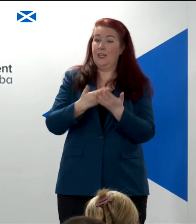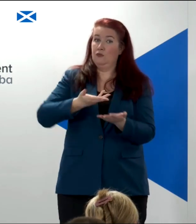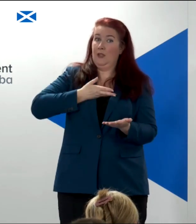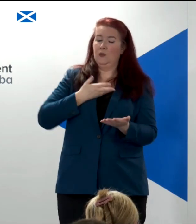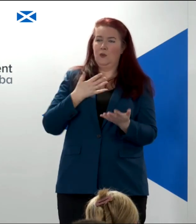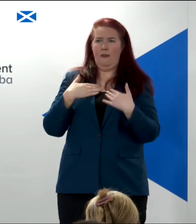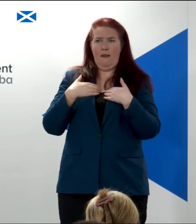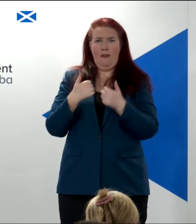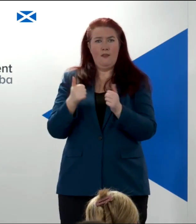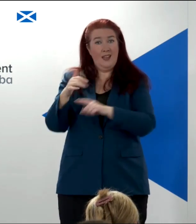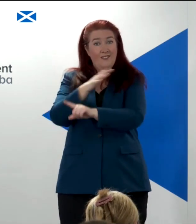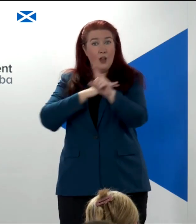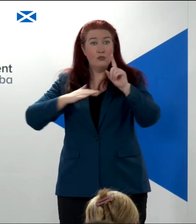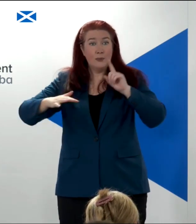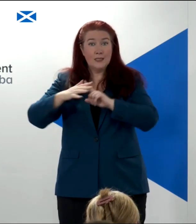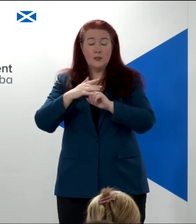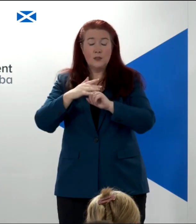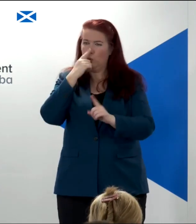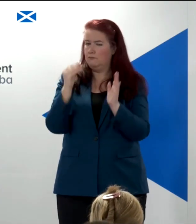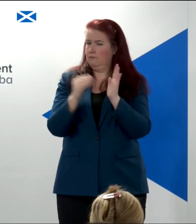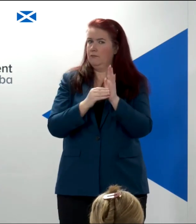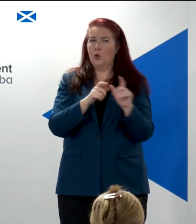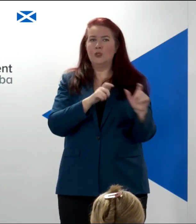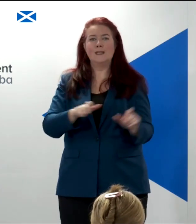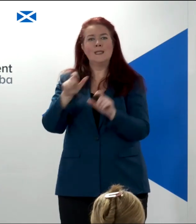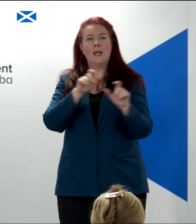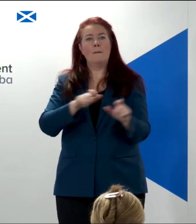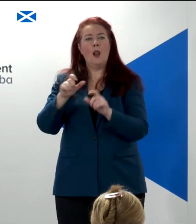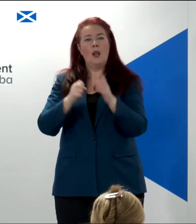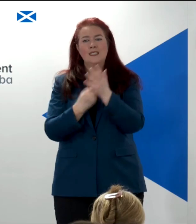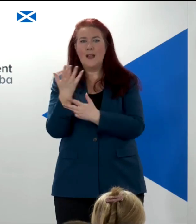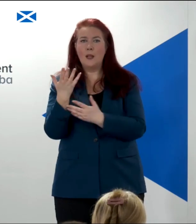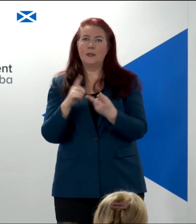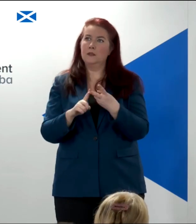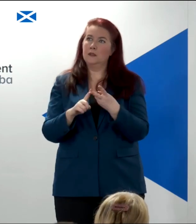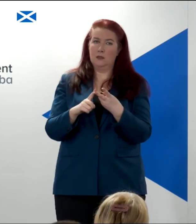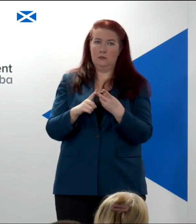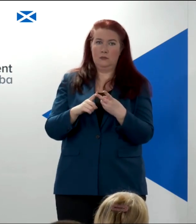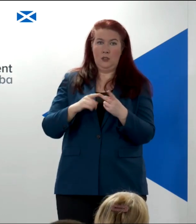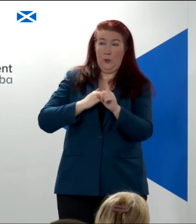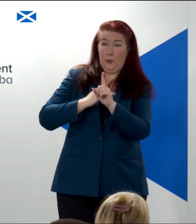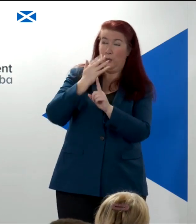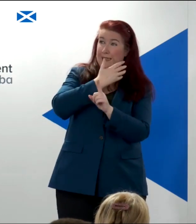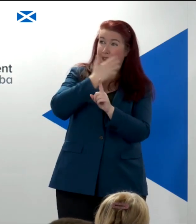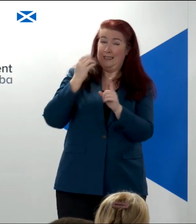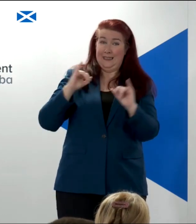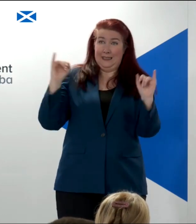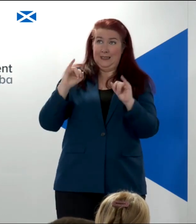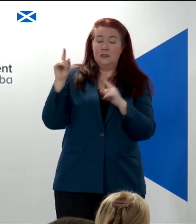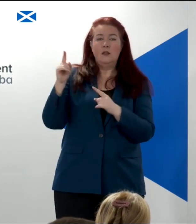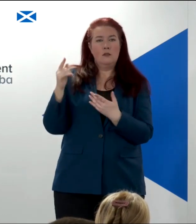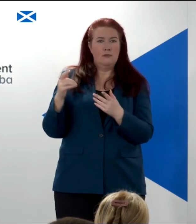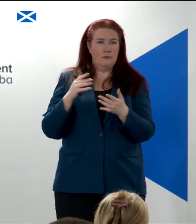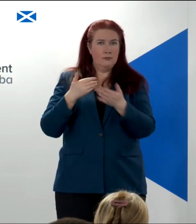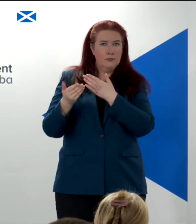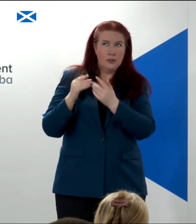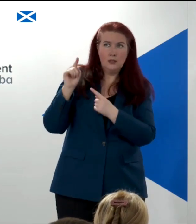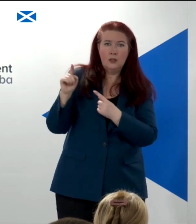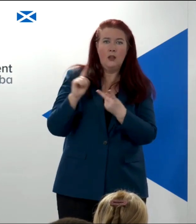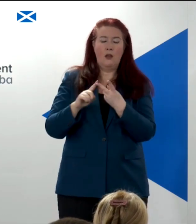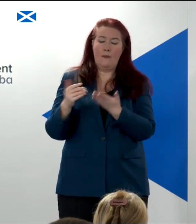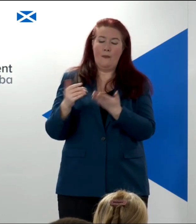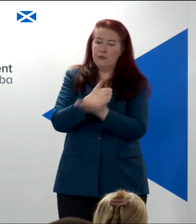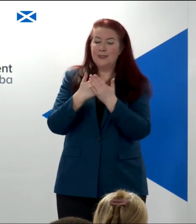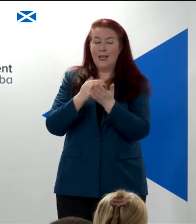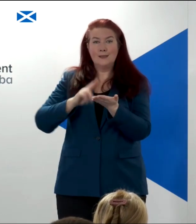could include sections on sustainable development, tackling the climate crisis and climate crisis, nature. As